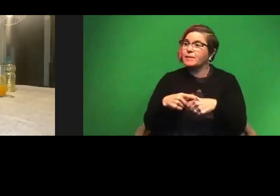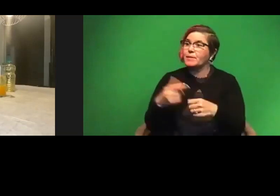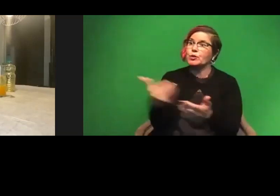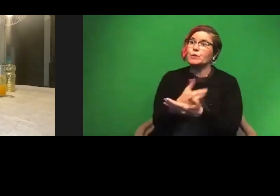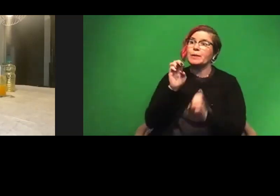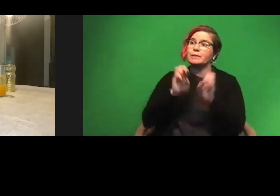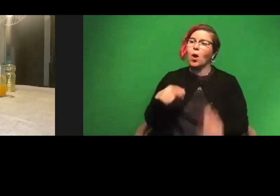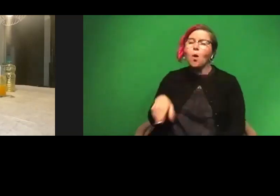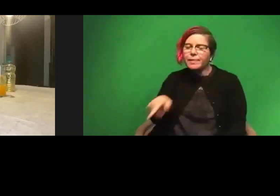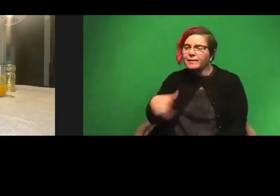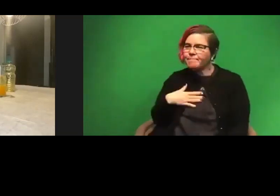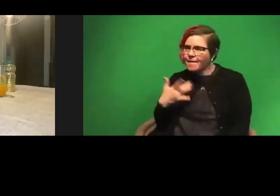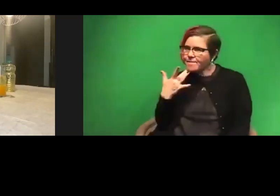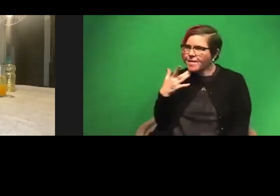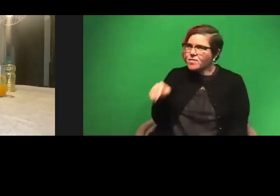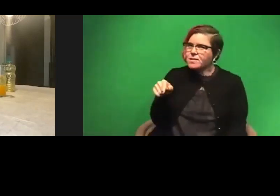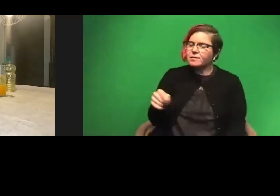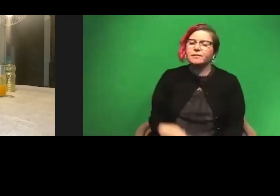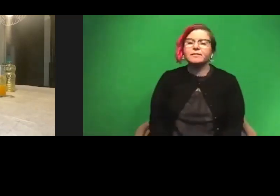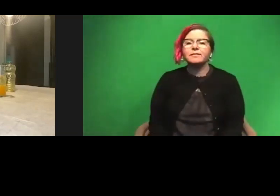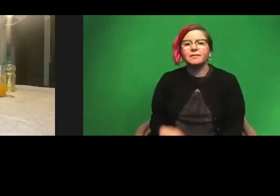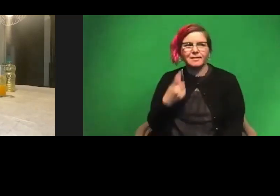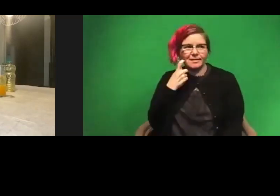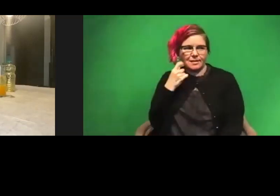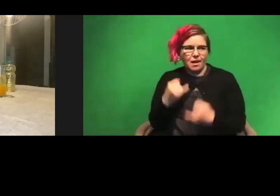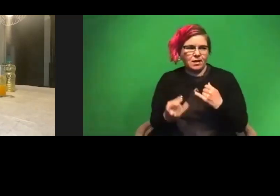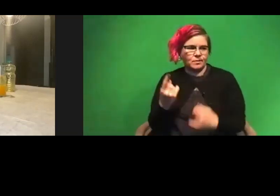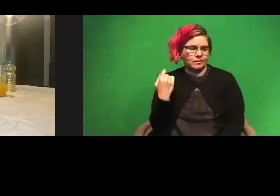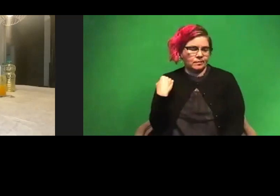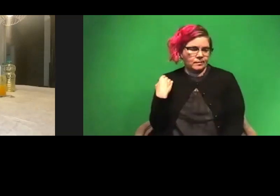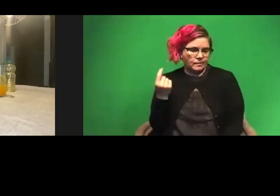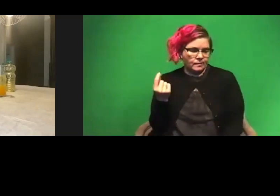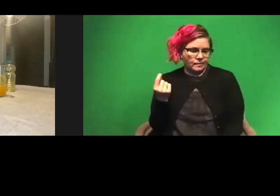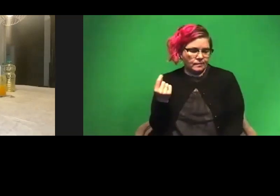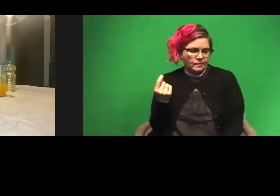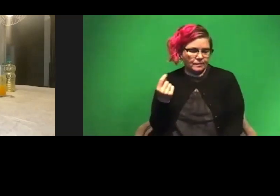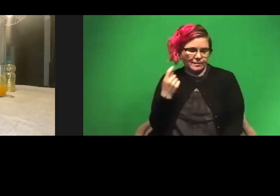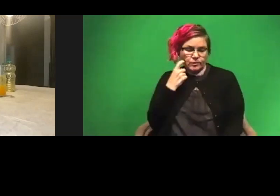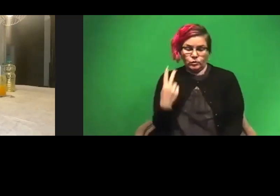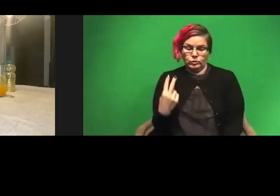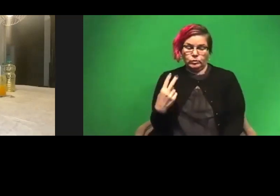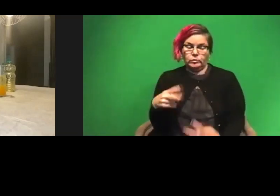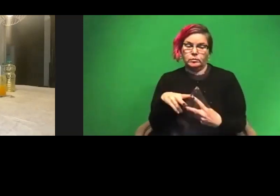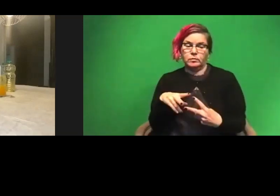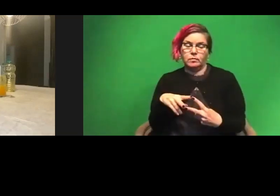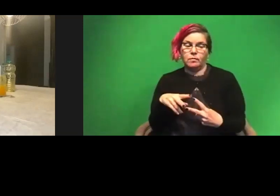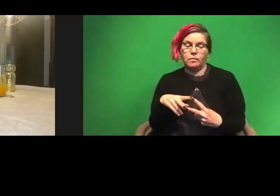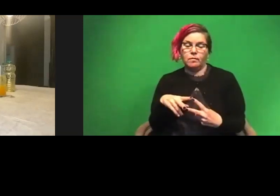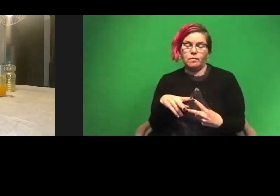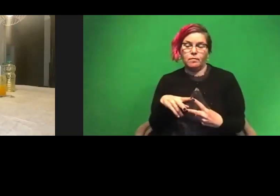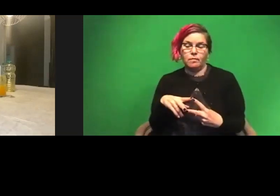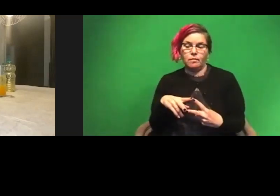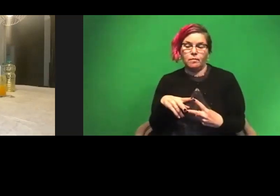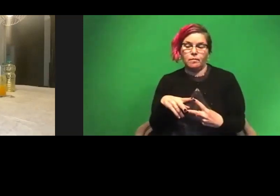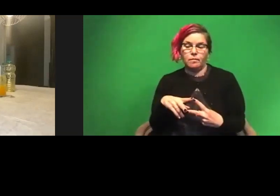say, Oh, this is my favorite one now. So the last one I did was, um, well, the last two that I did, the one before was,